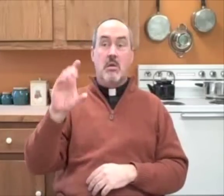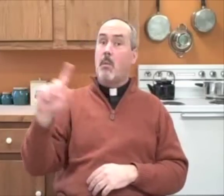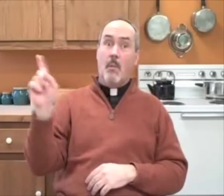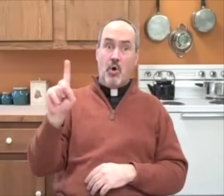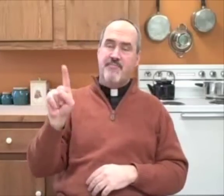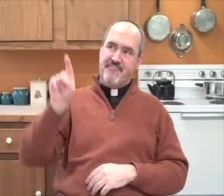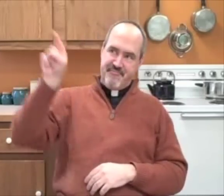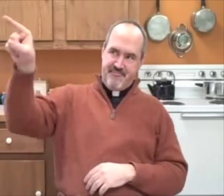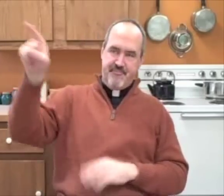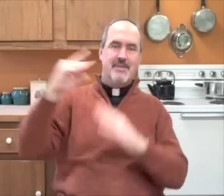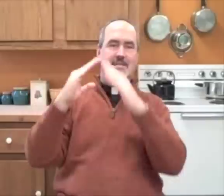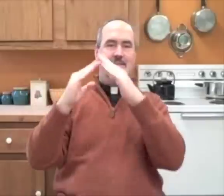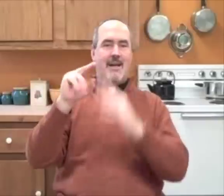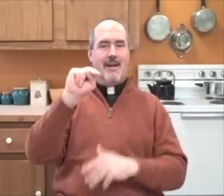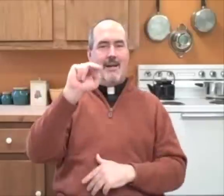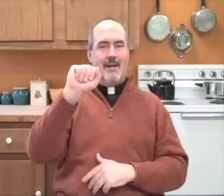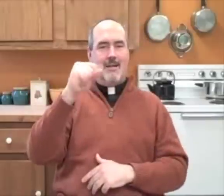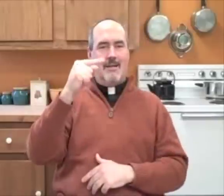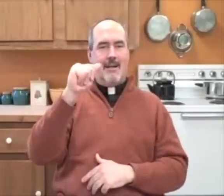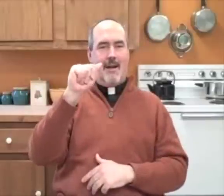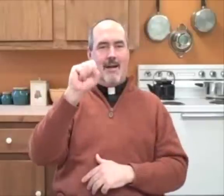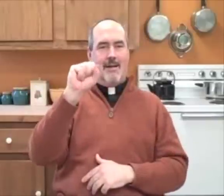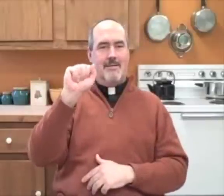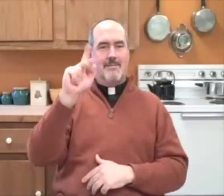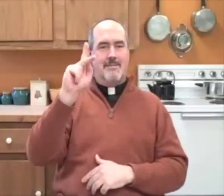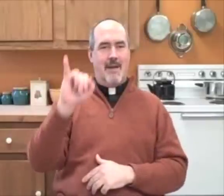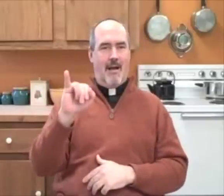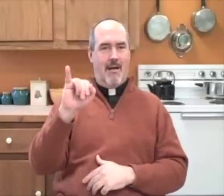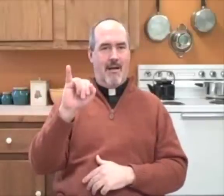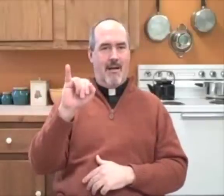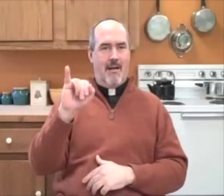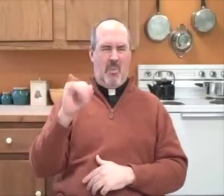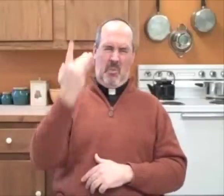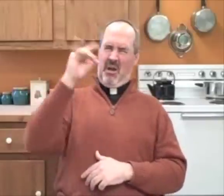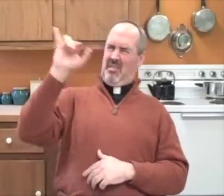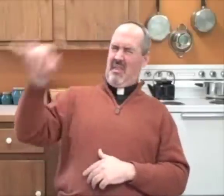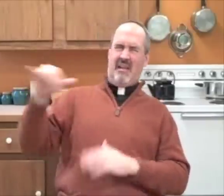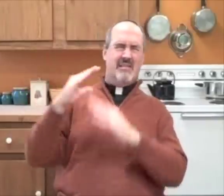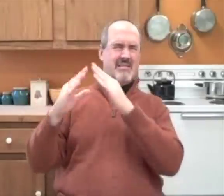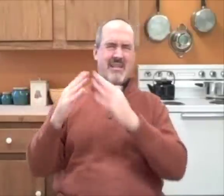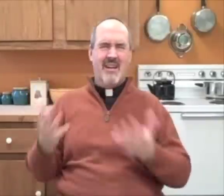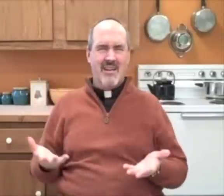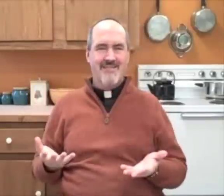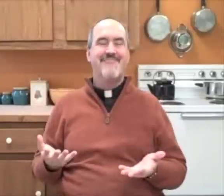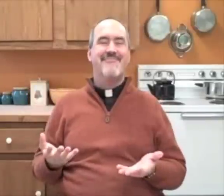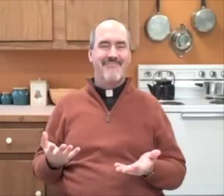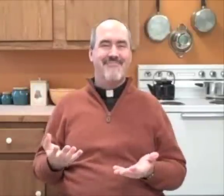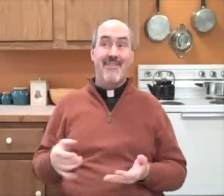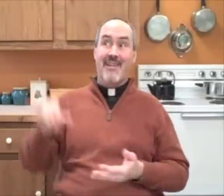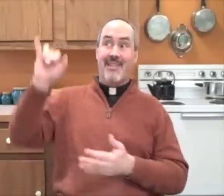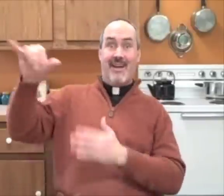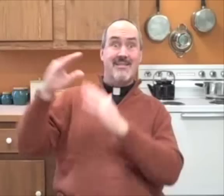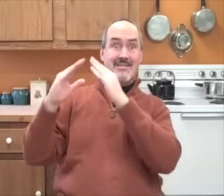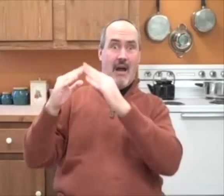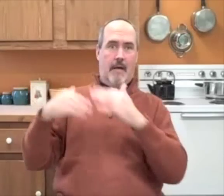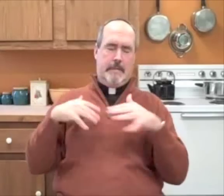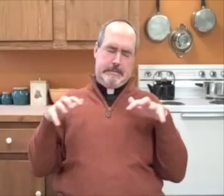by crucifixion in the city of Nagasaki. And the reason they wanted it done in